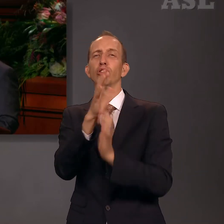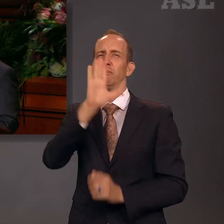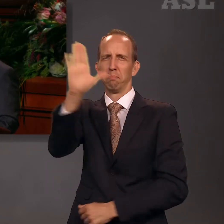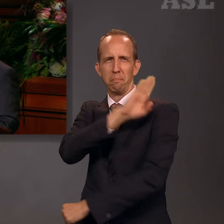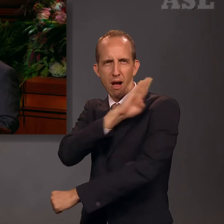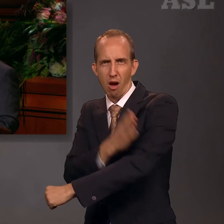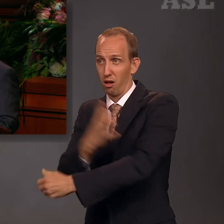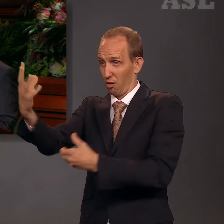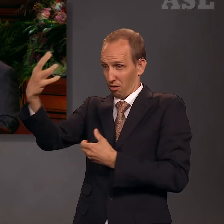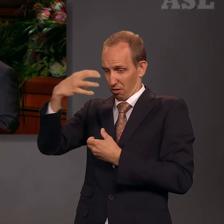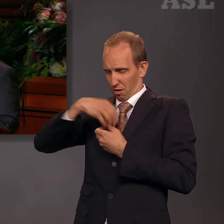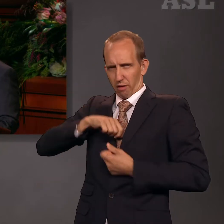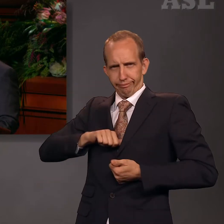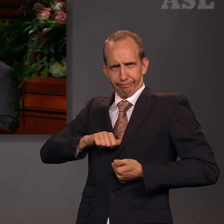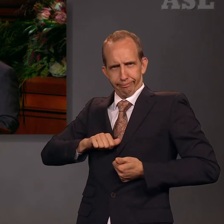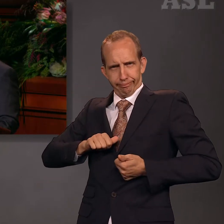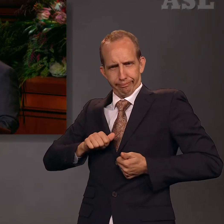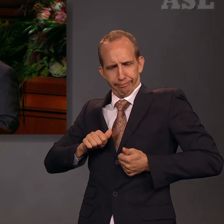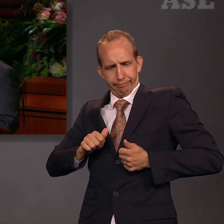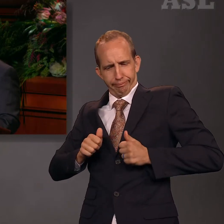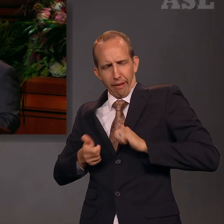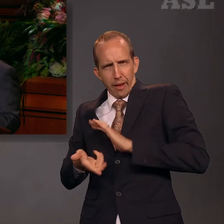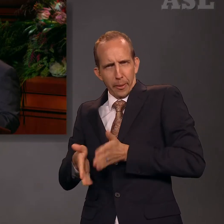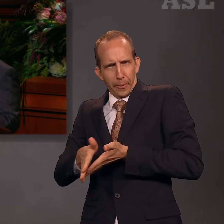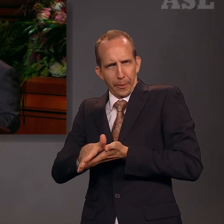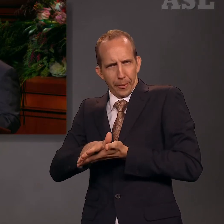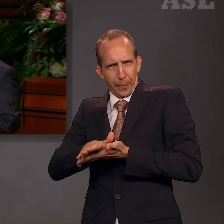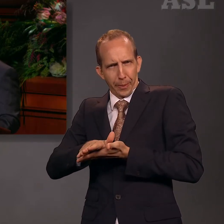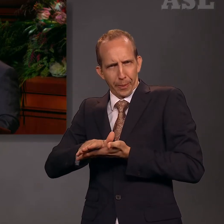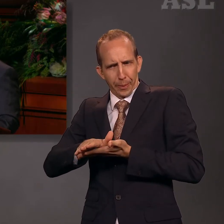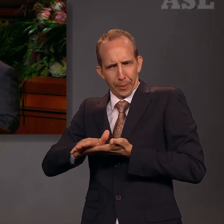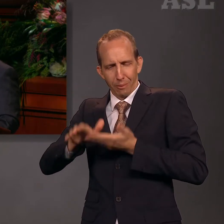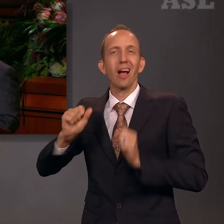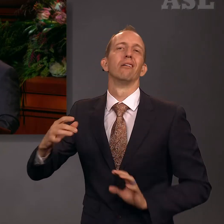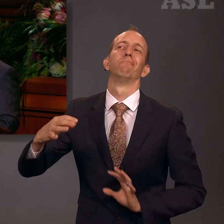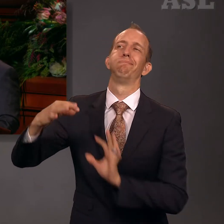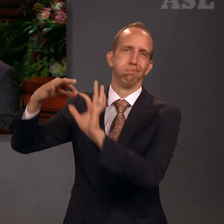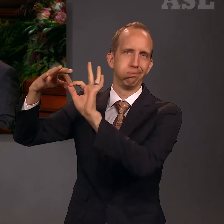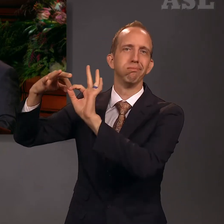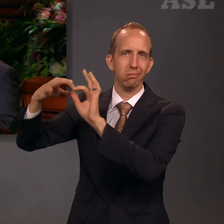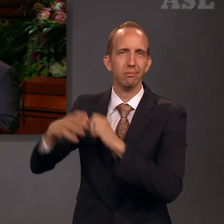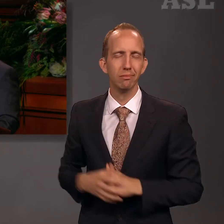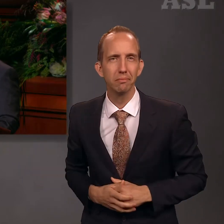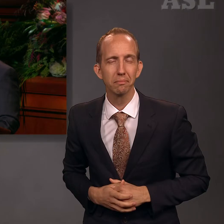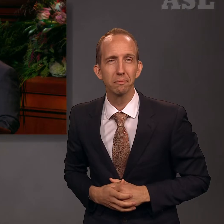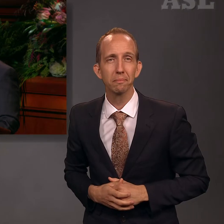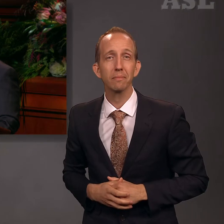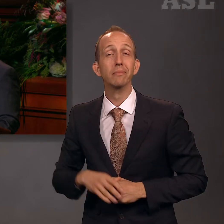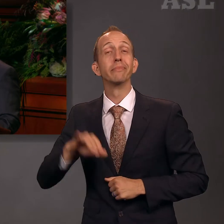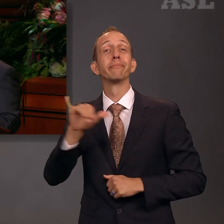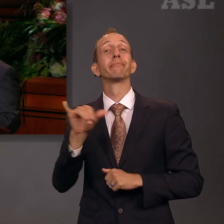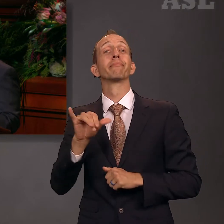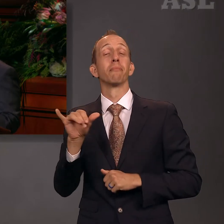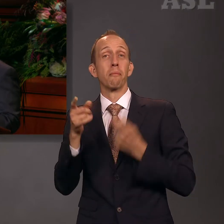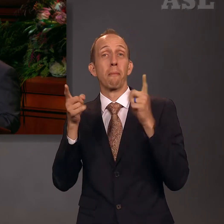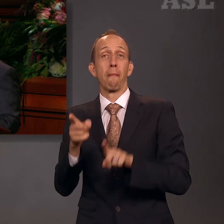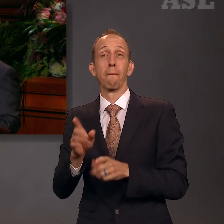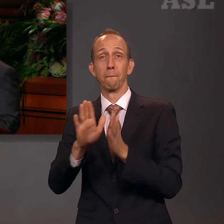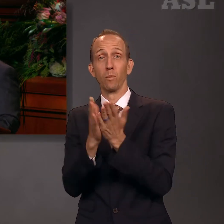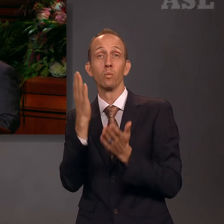power of Jesus Christ. It is a key part of the process of conversion. This is what happened to the